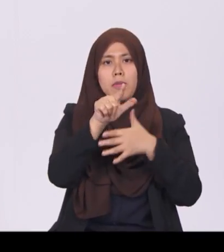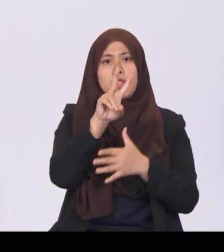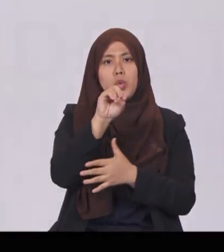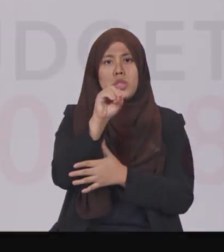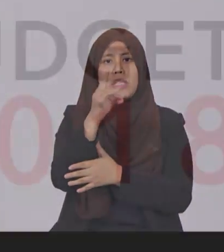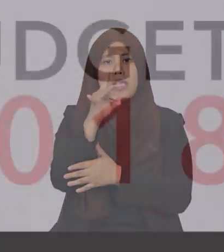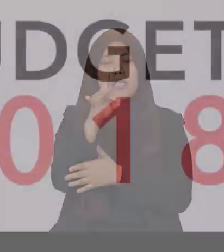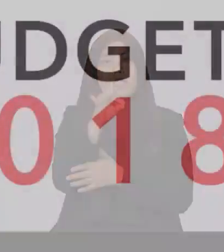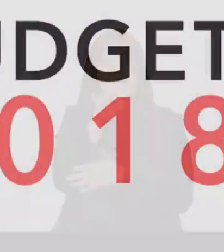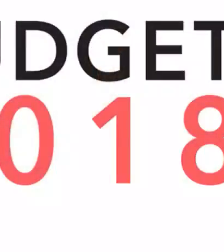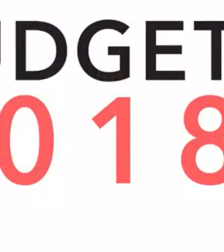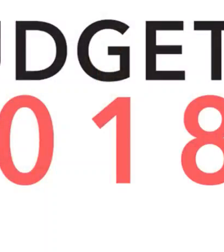31 March 2018.